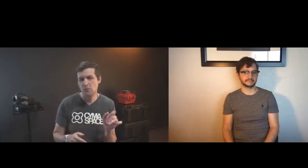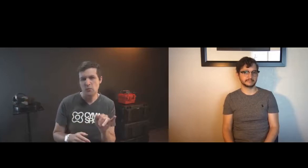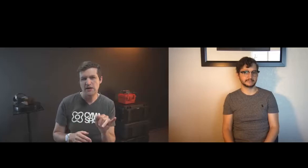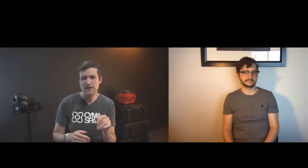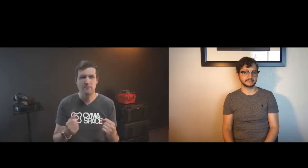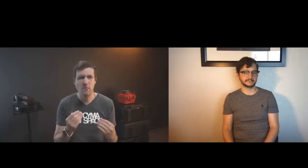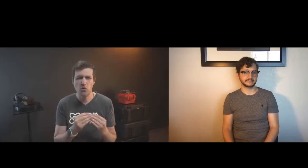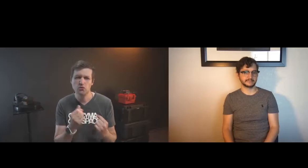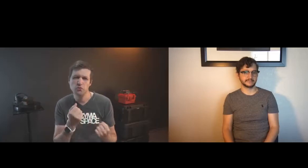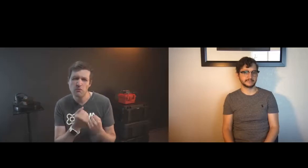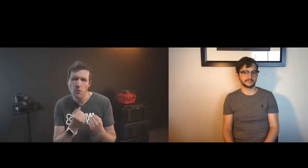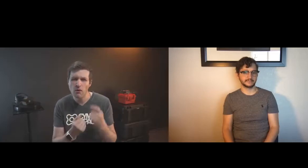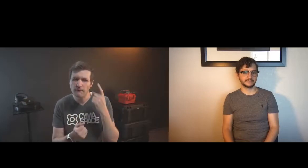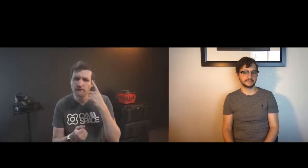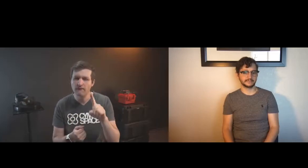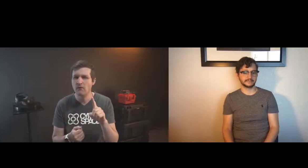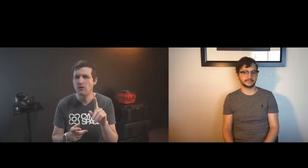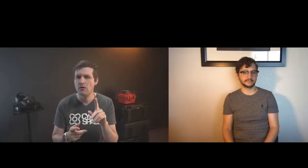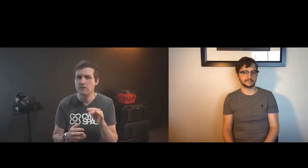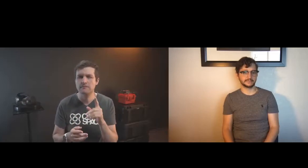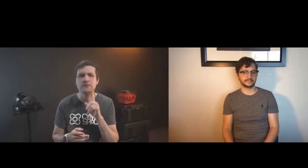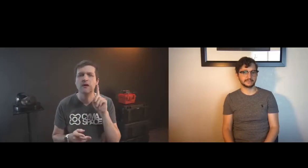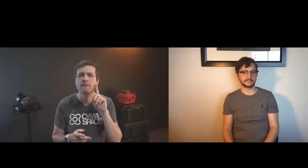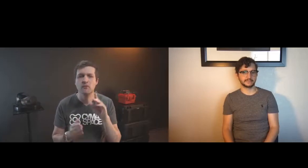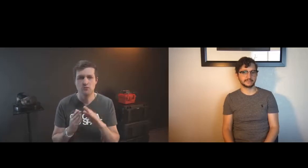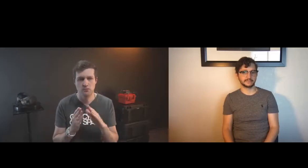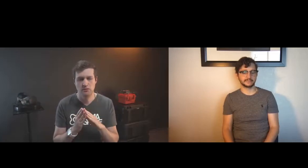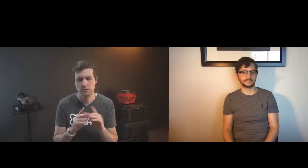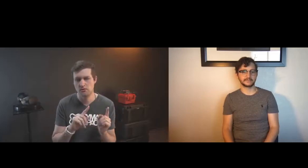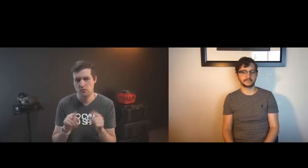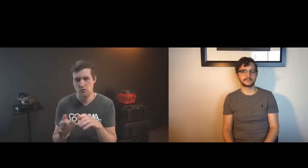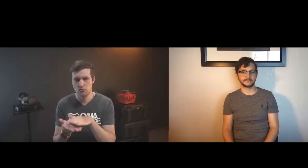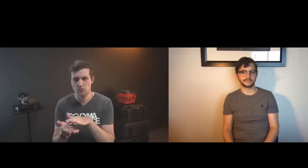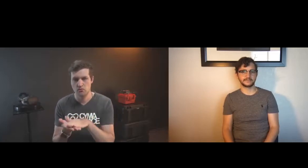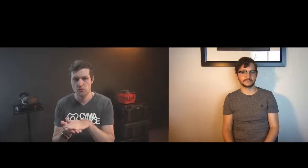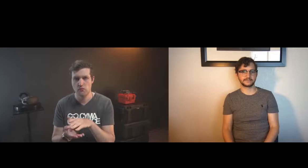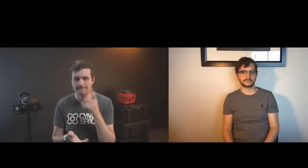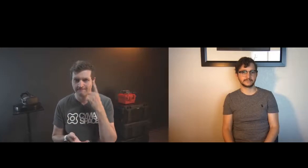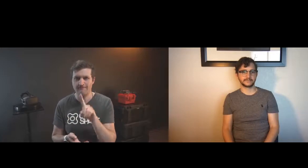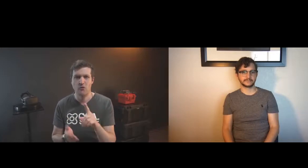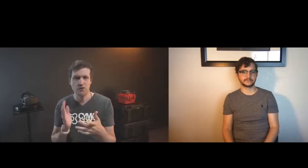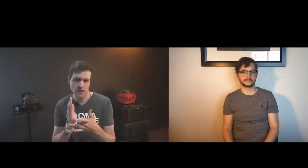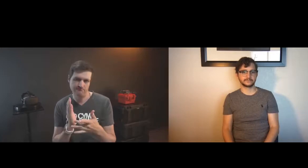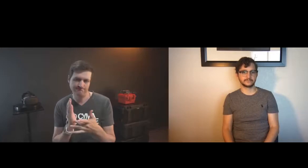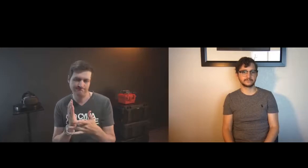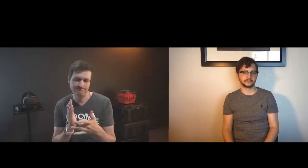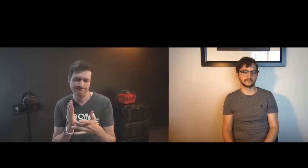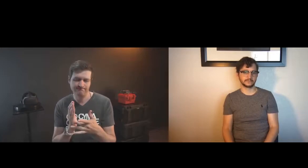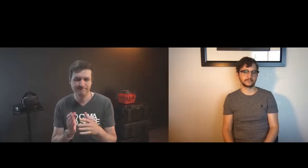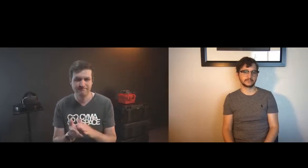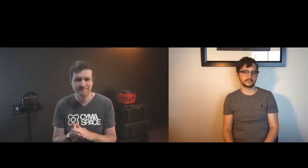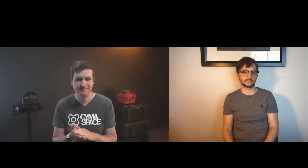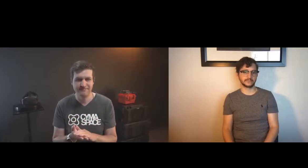so i think that would also be another result more support for the deaf community to be able to also